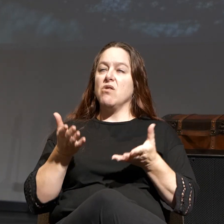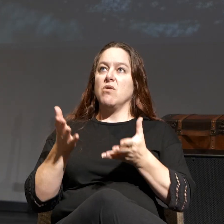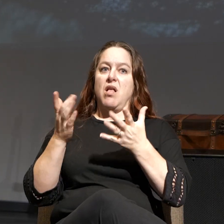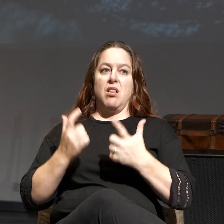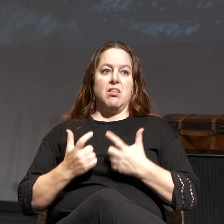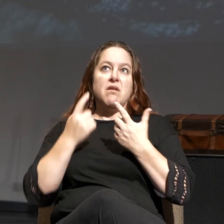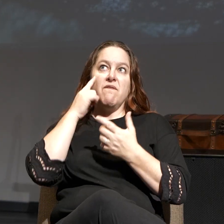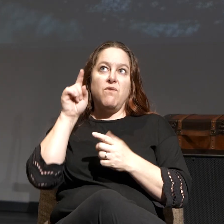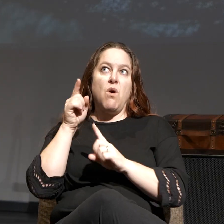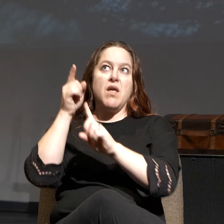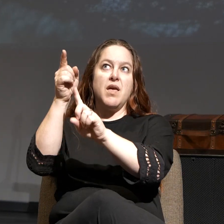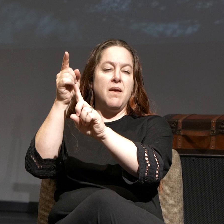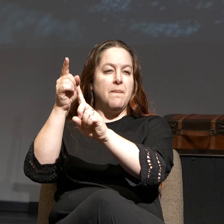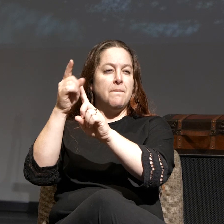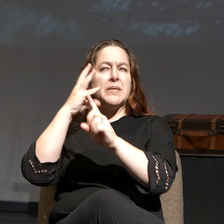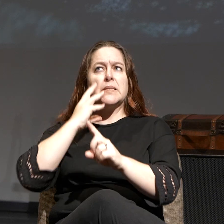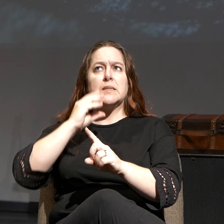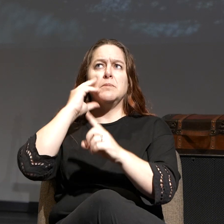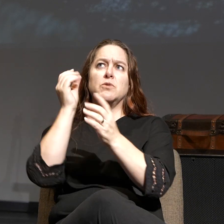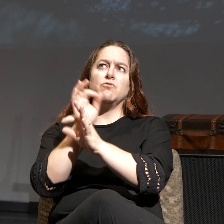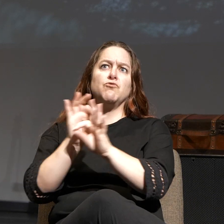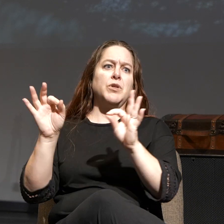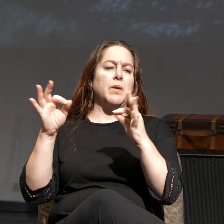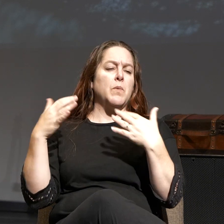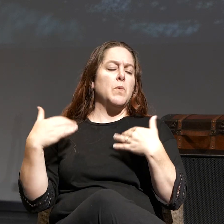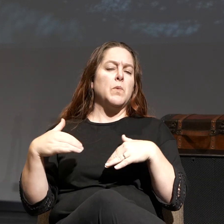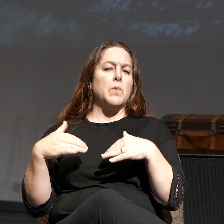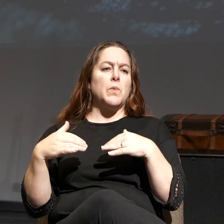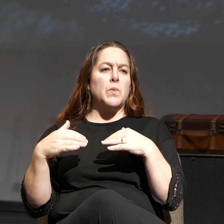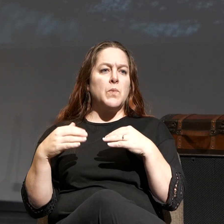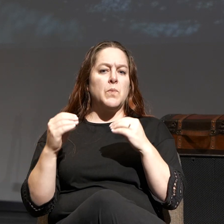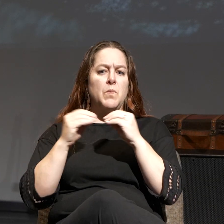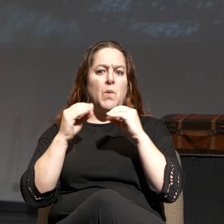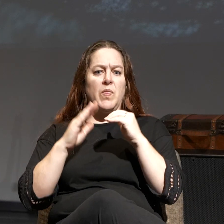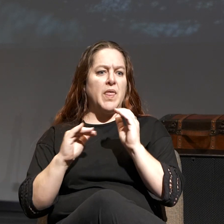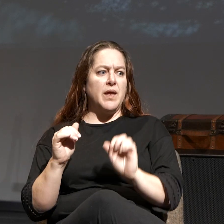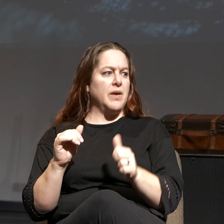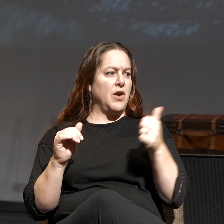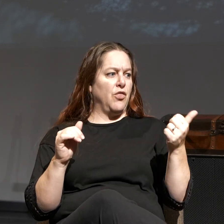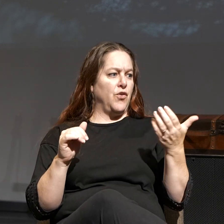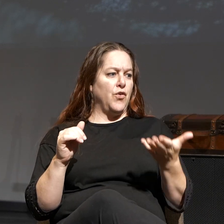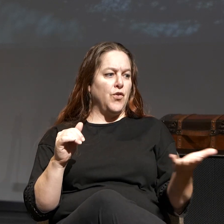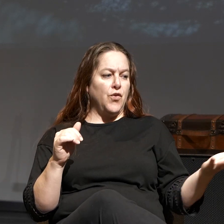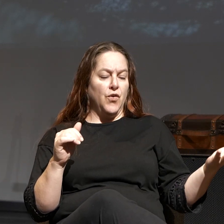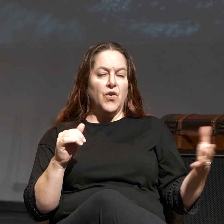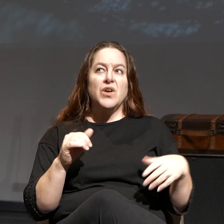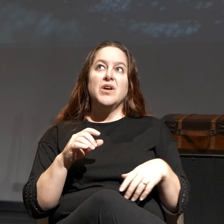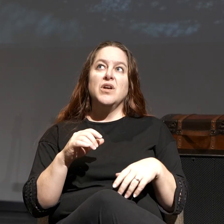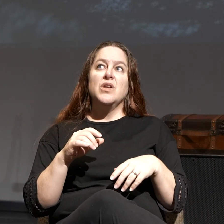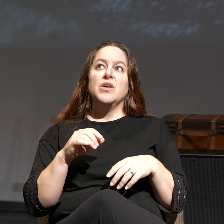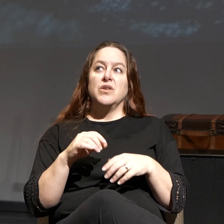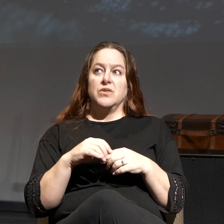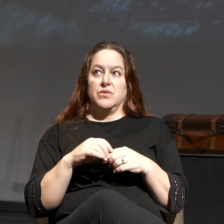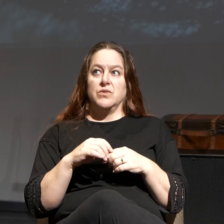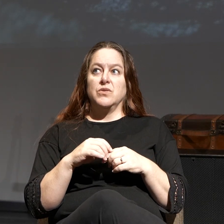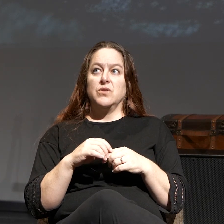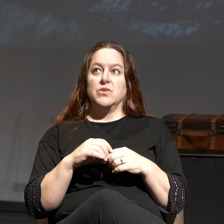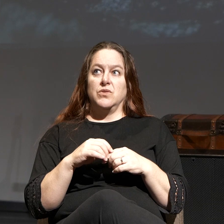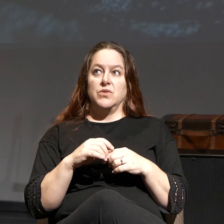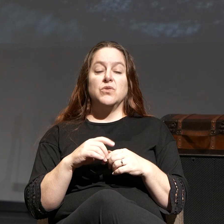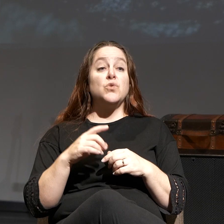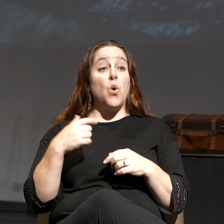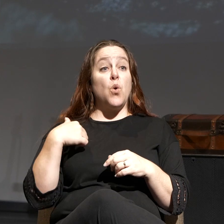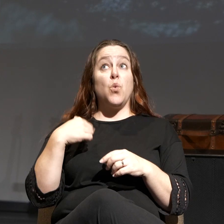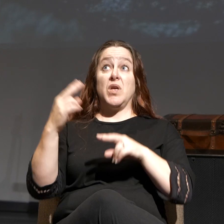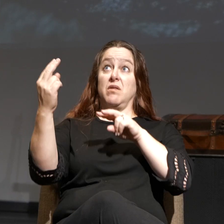unlike you can experience any place else. And so when He looks at us through Christ, we are holy and